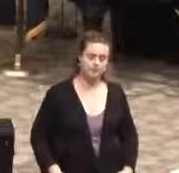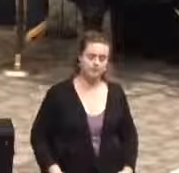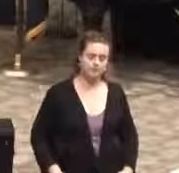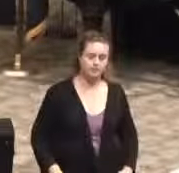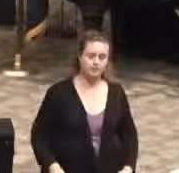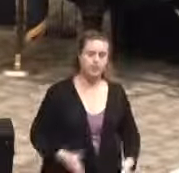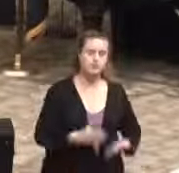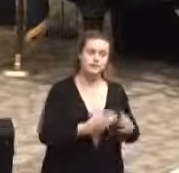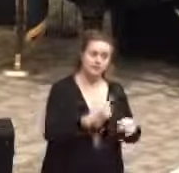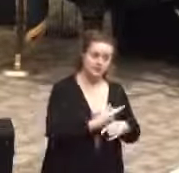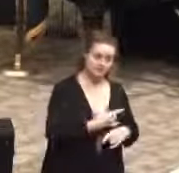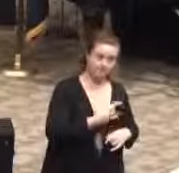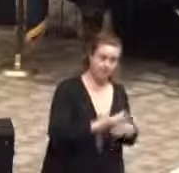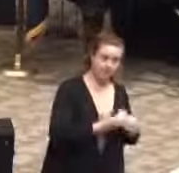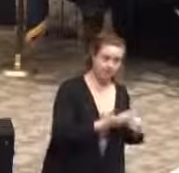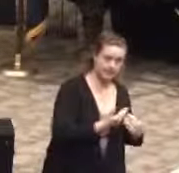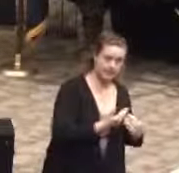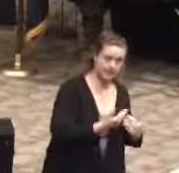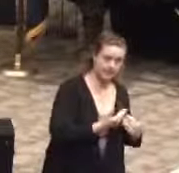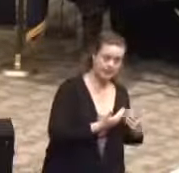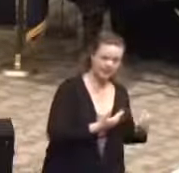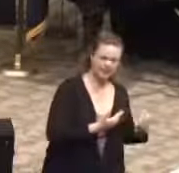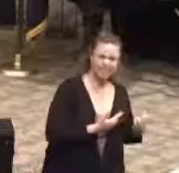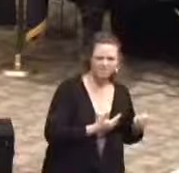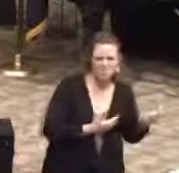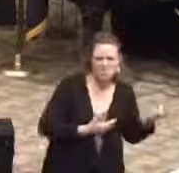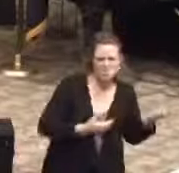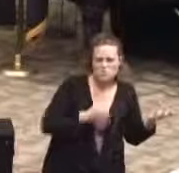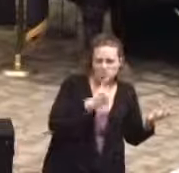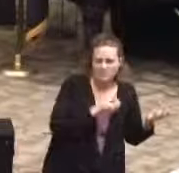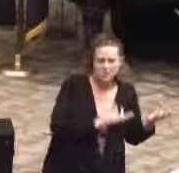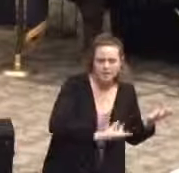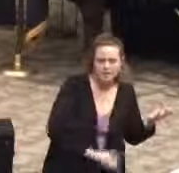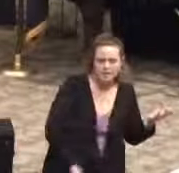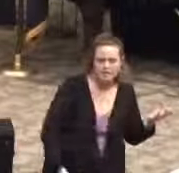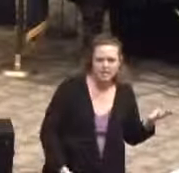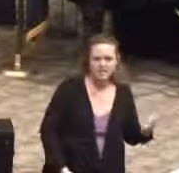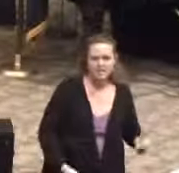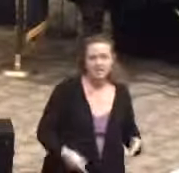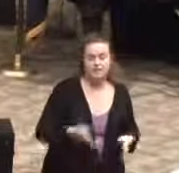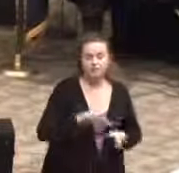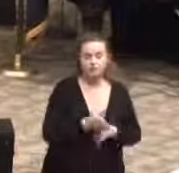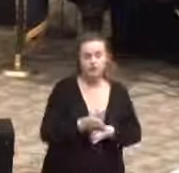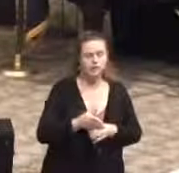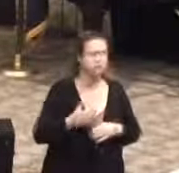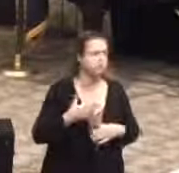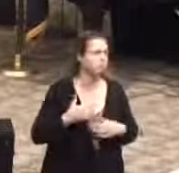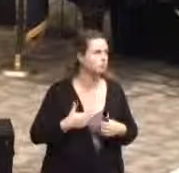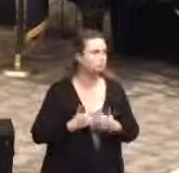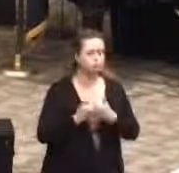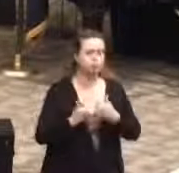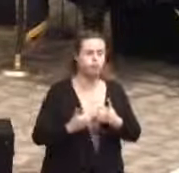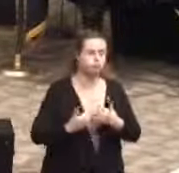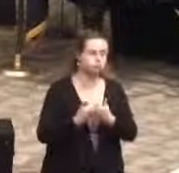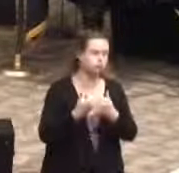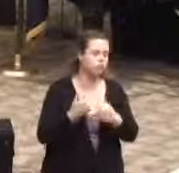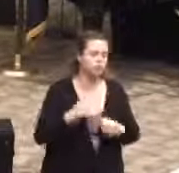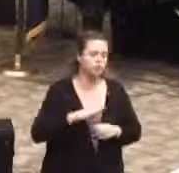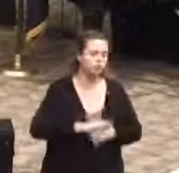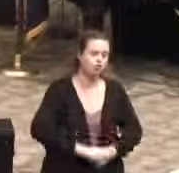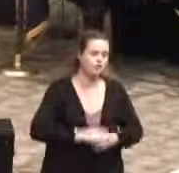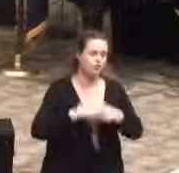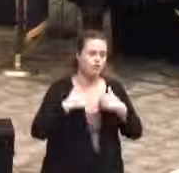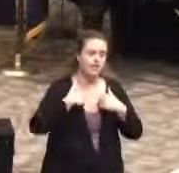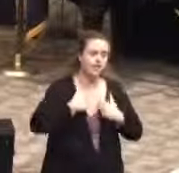There will be easy days, but those are few and far between. This career is stressful, it's overwhelming, it's